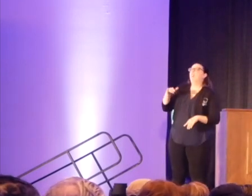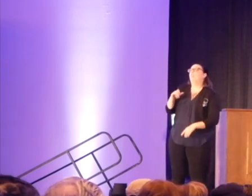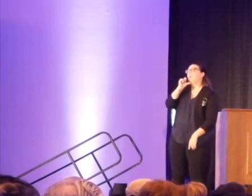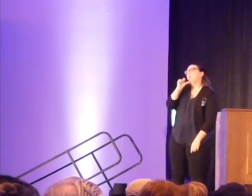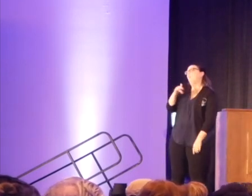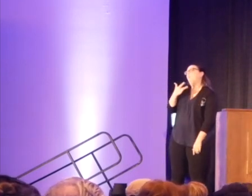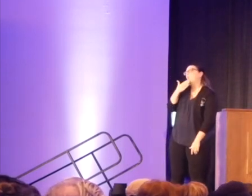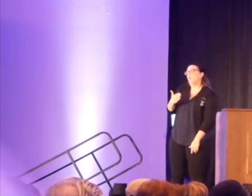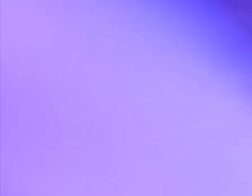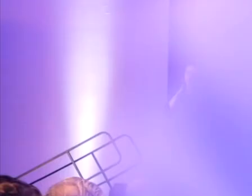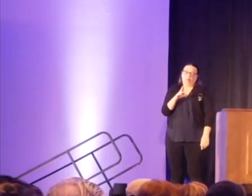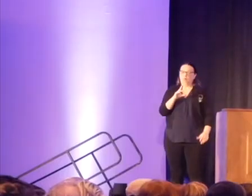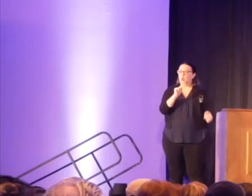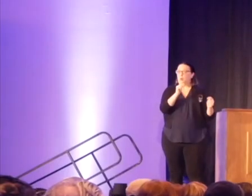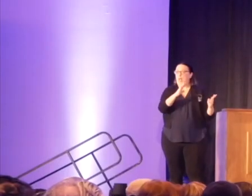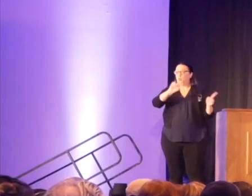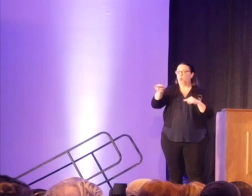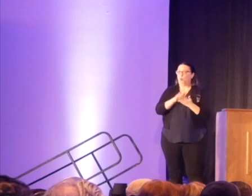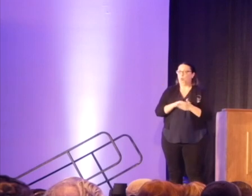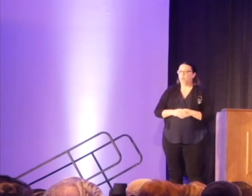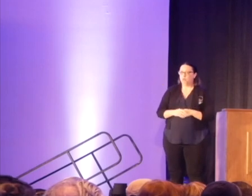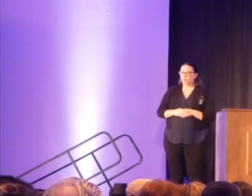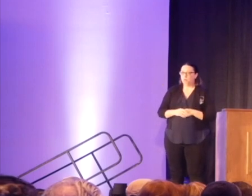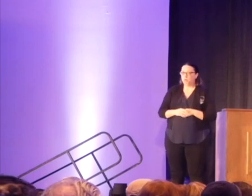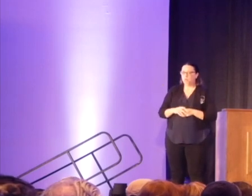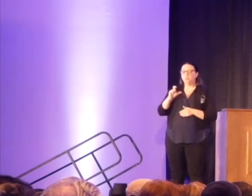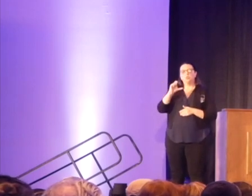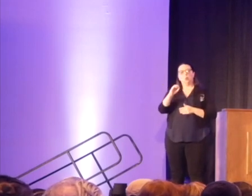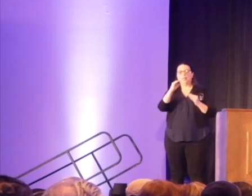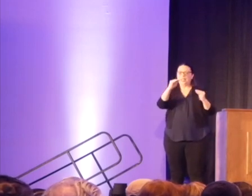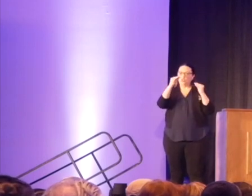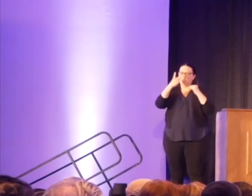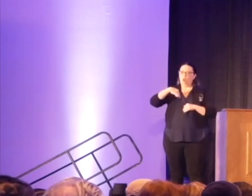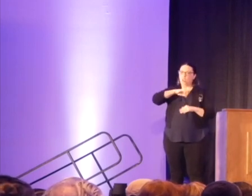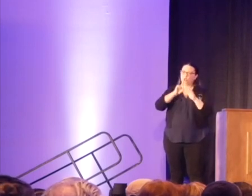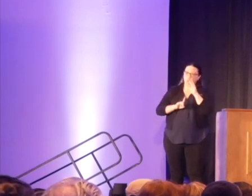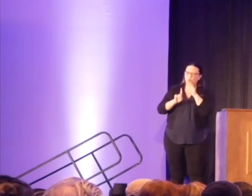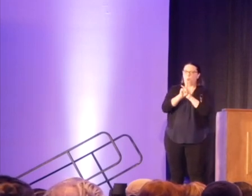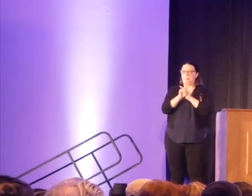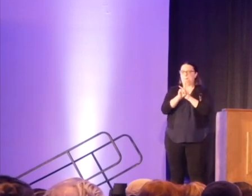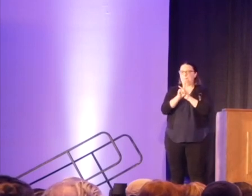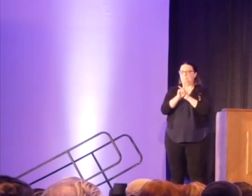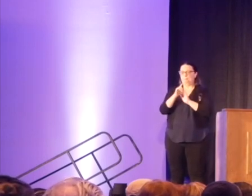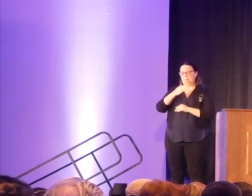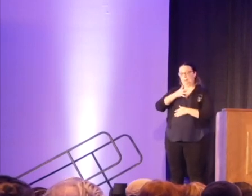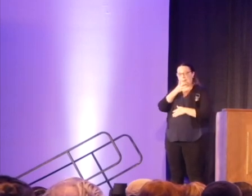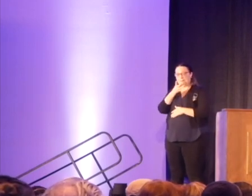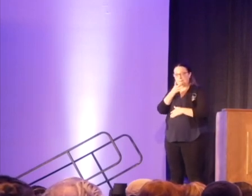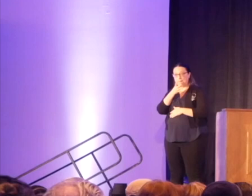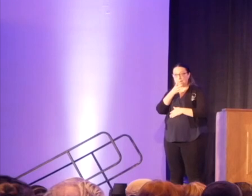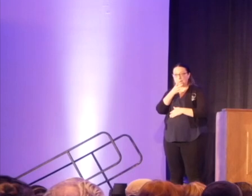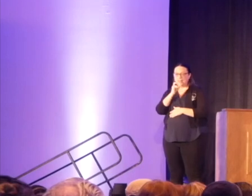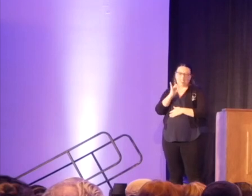be sick, or you were going to school. So he taught us to show up. My mom, if we were, you know,